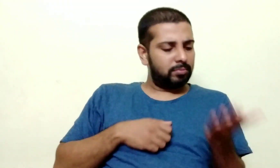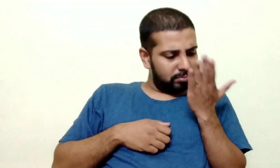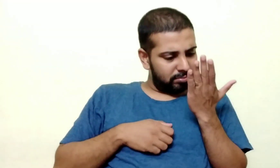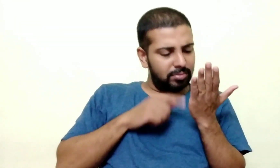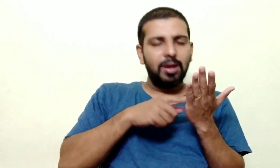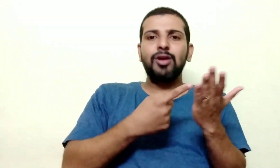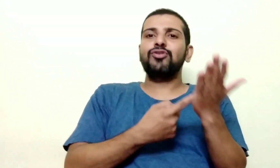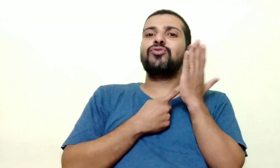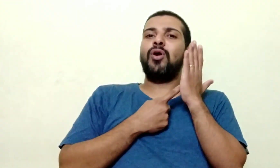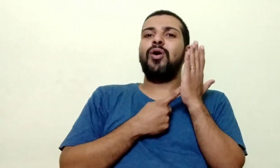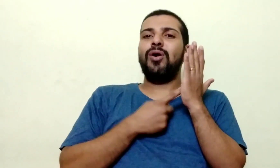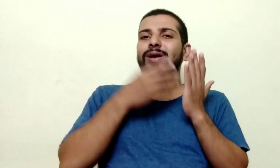Can't you see